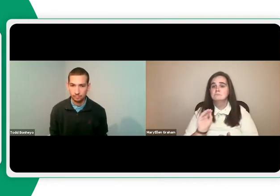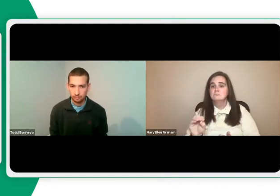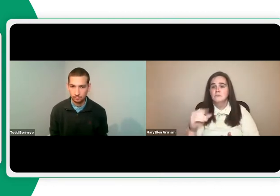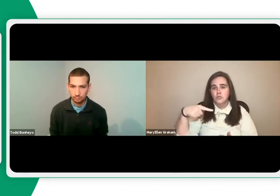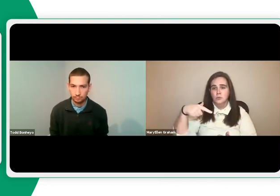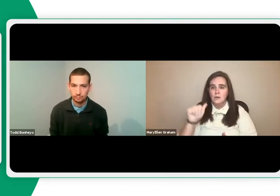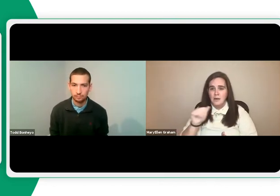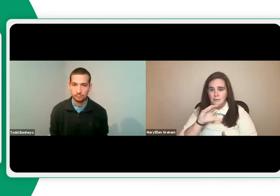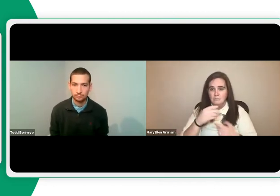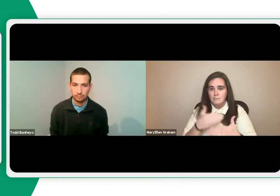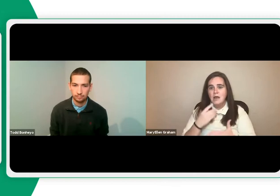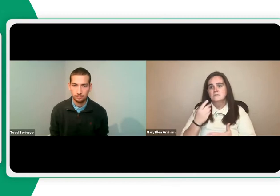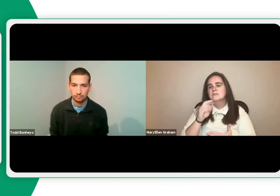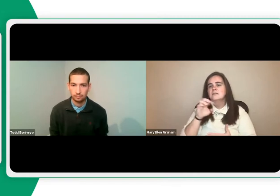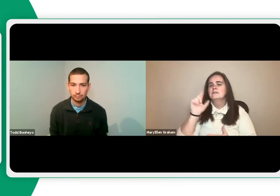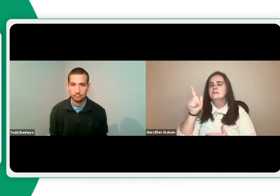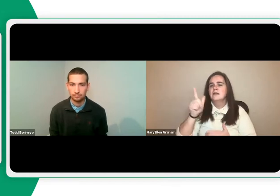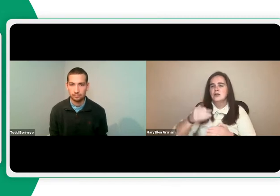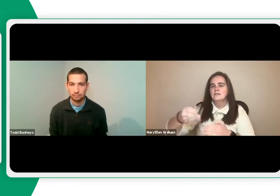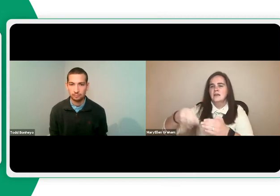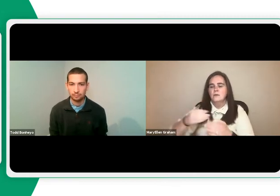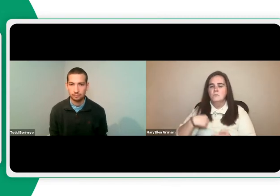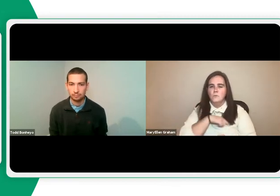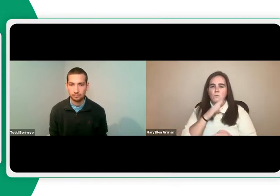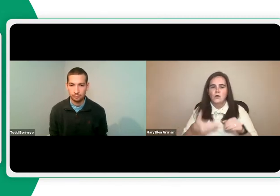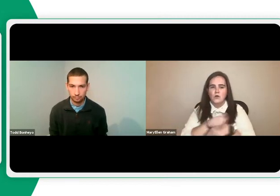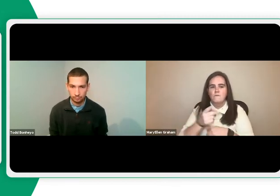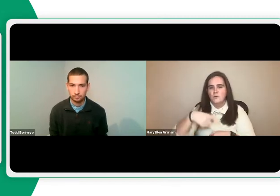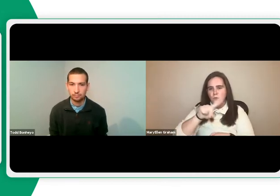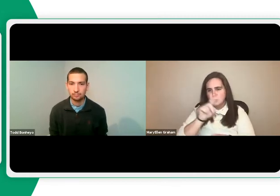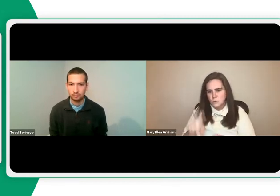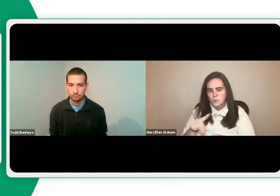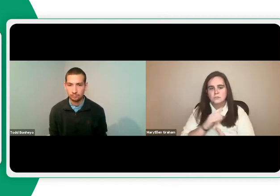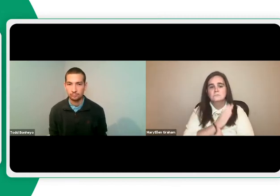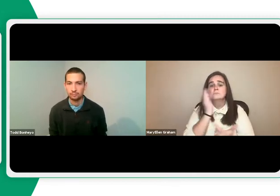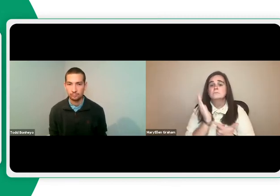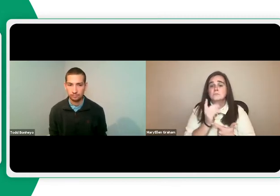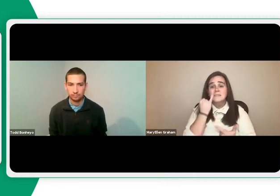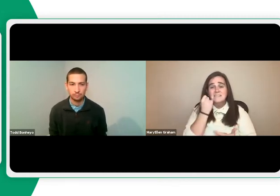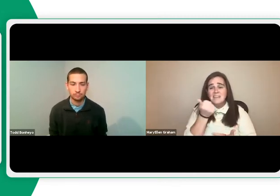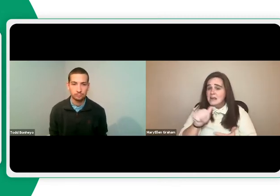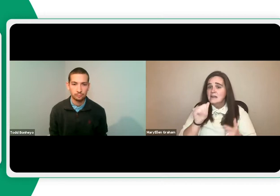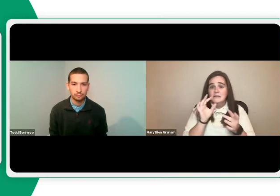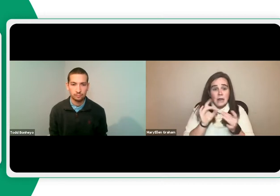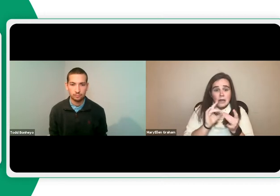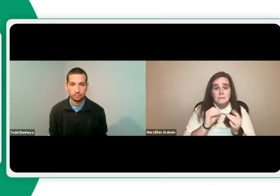We will have a time for questions. Please type your questions in the Q&A box, and later towards the end, we'll cover those.